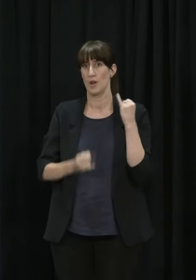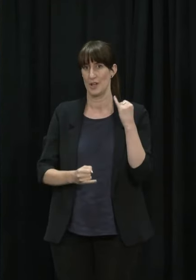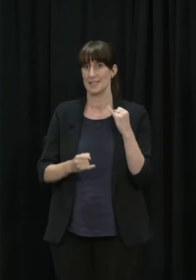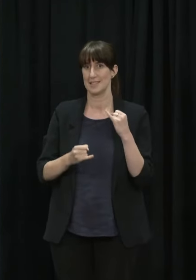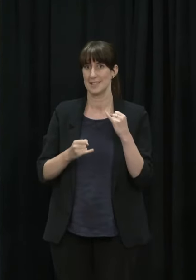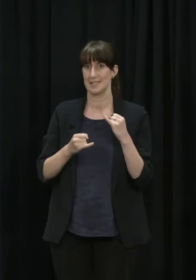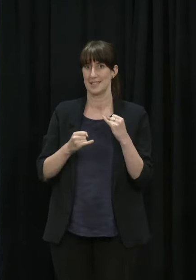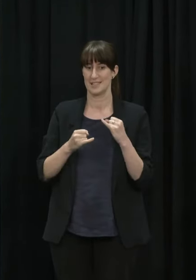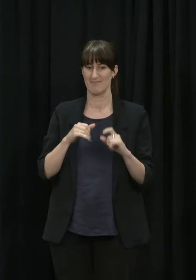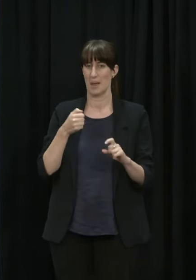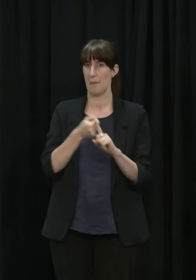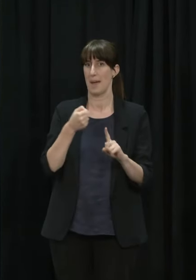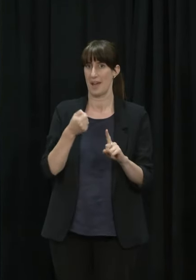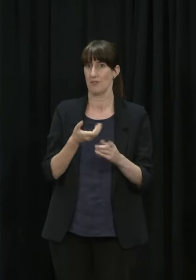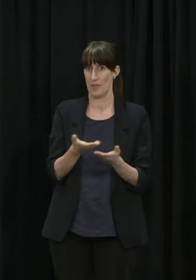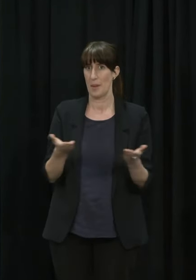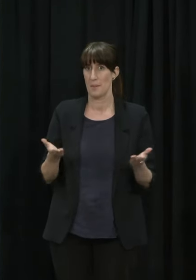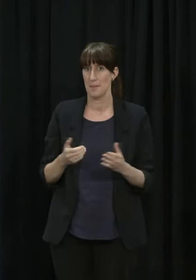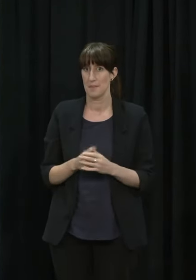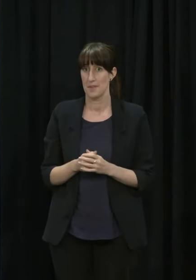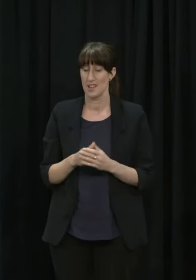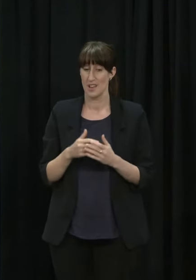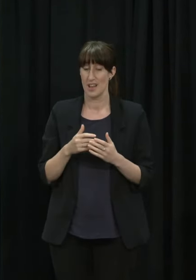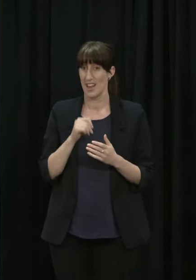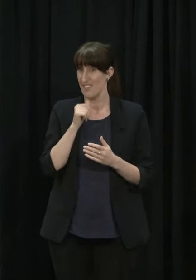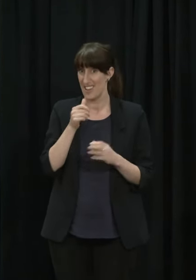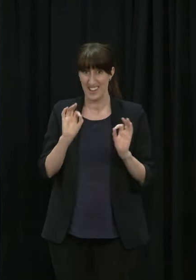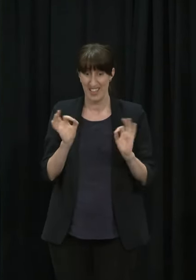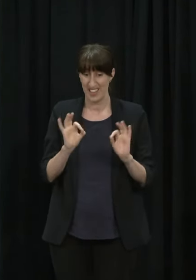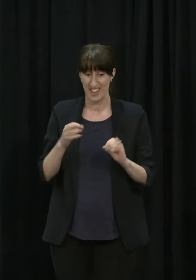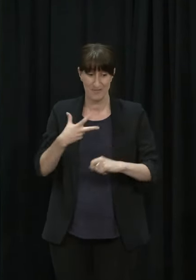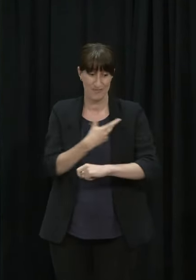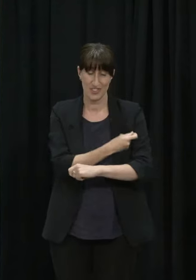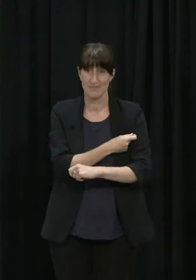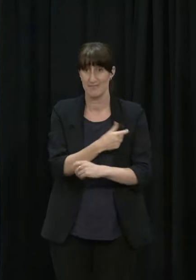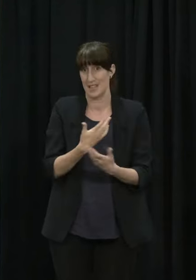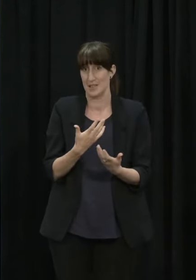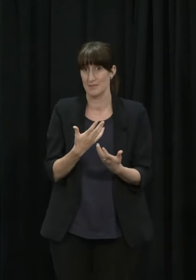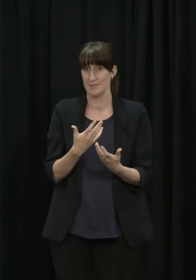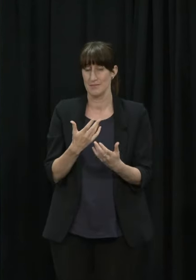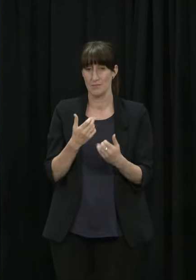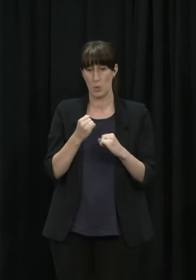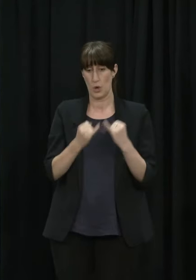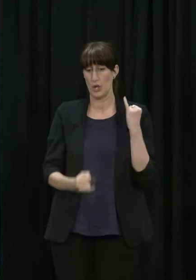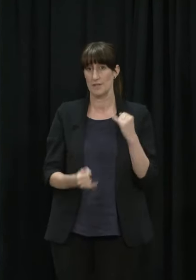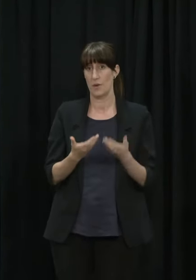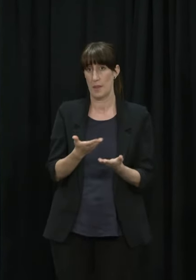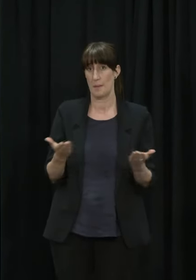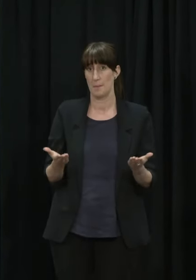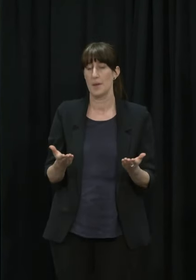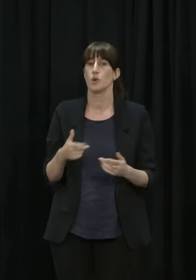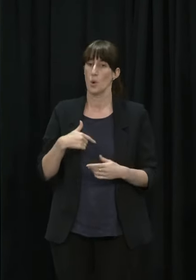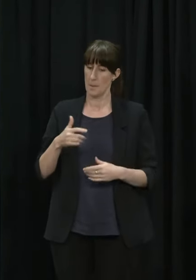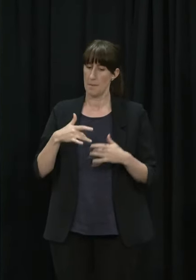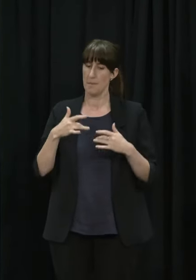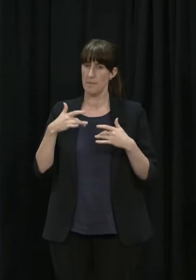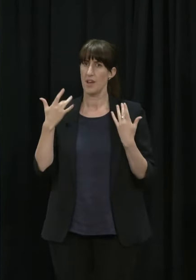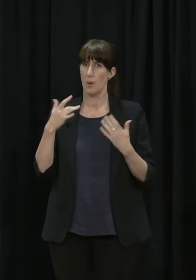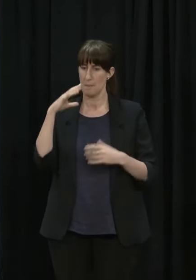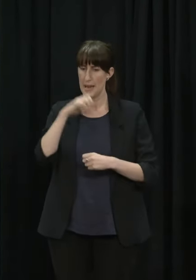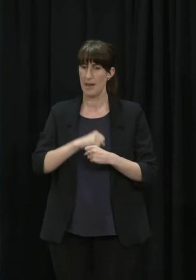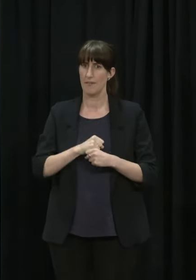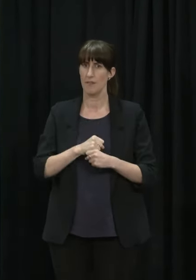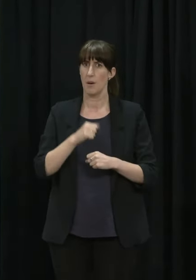We believe tamariki Māori have a right to be protected against COVID-19 and they have a right to